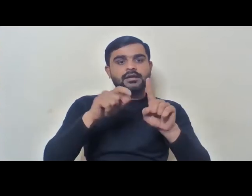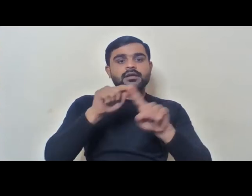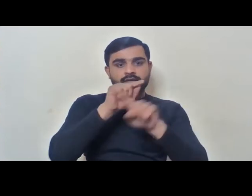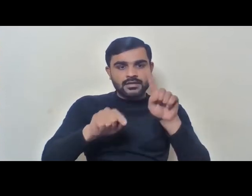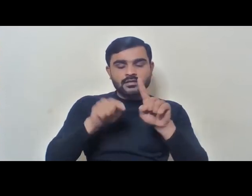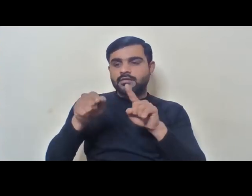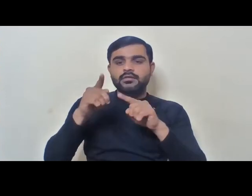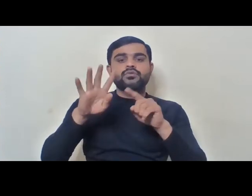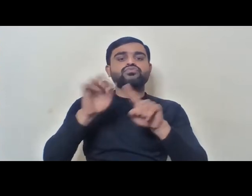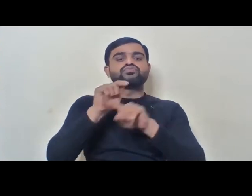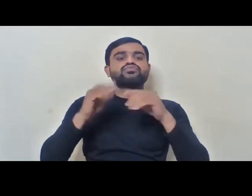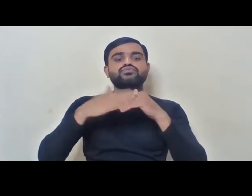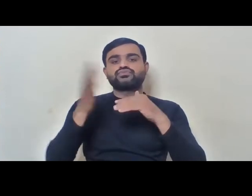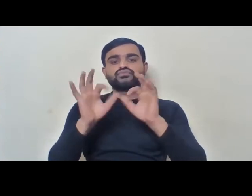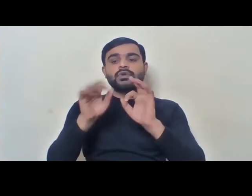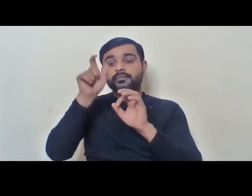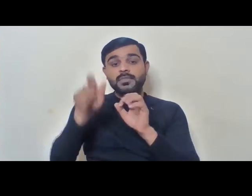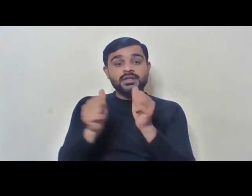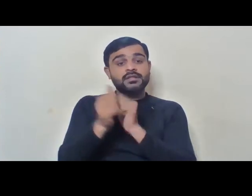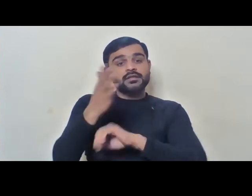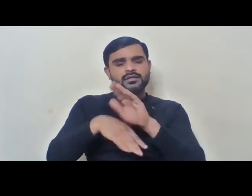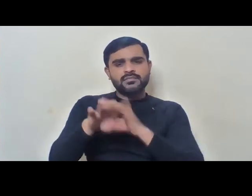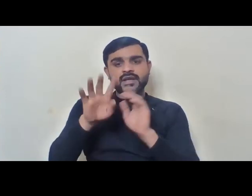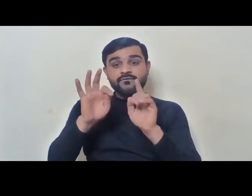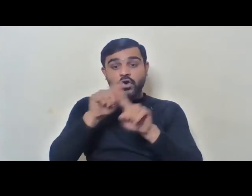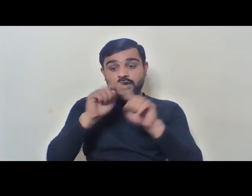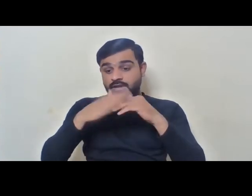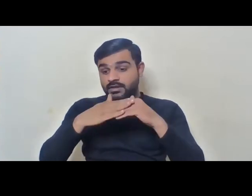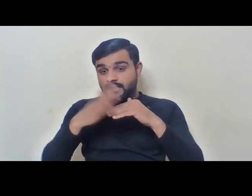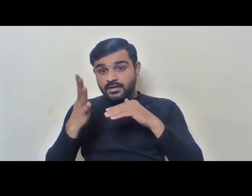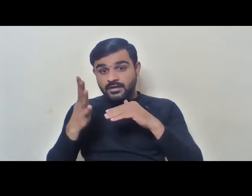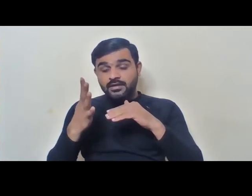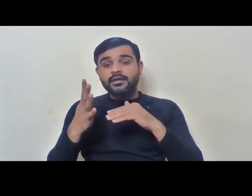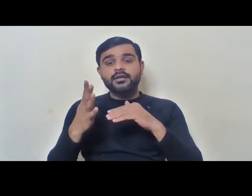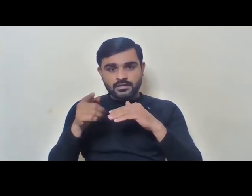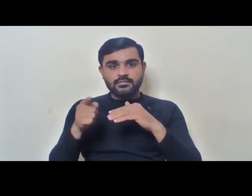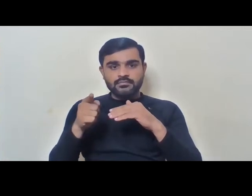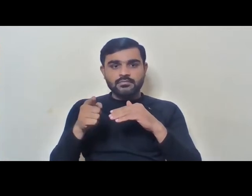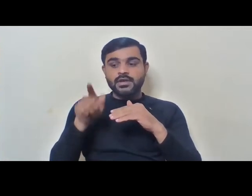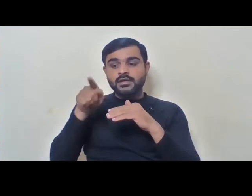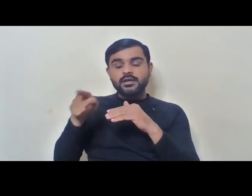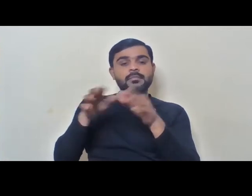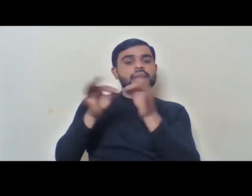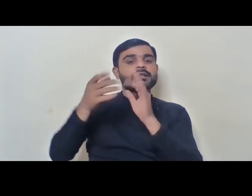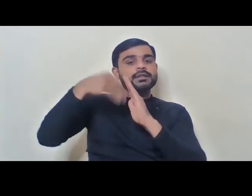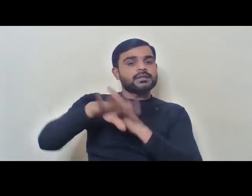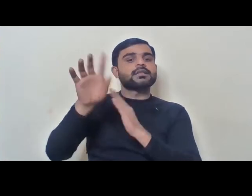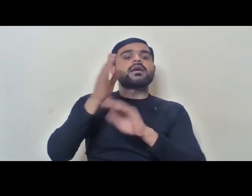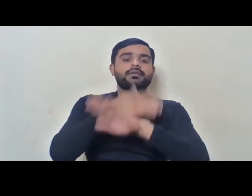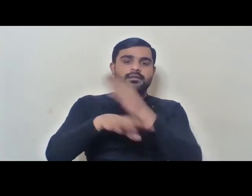since reservation is provided only for persons with benchmark disability, which is 40% of the specified disability,